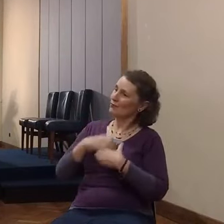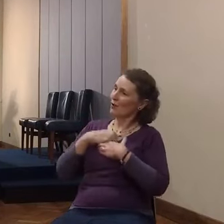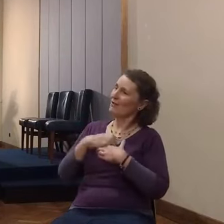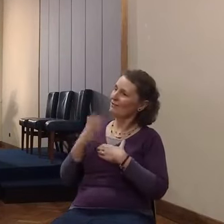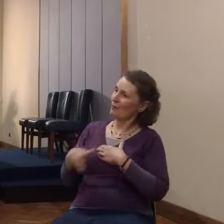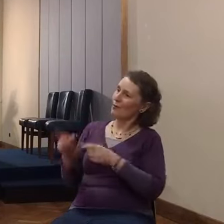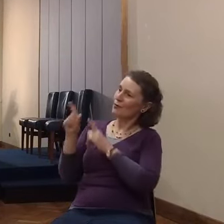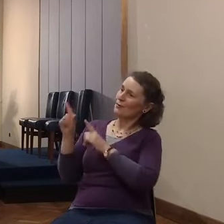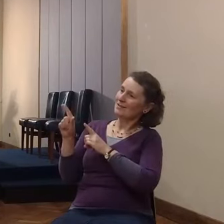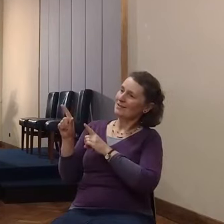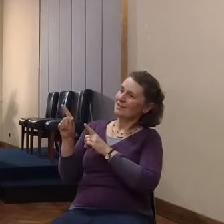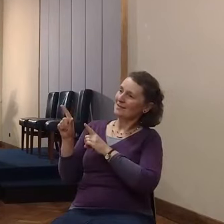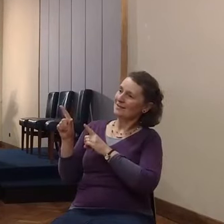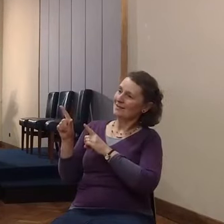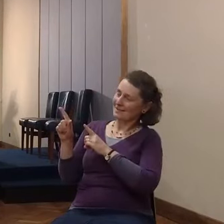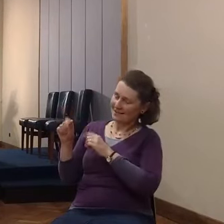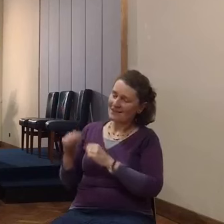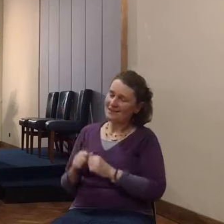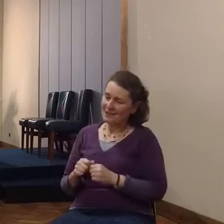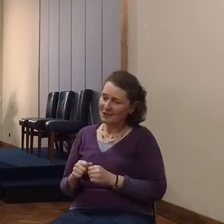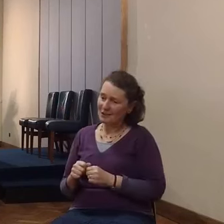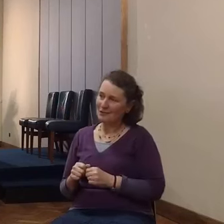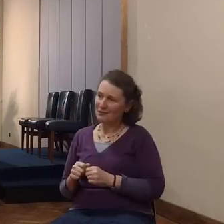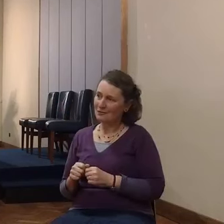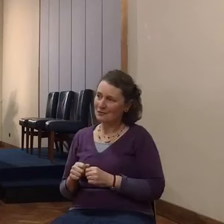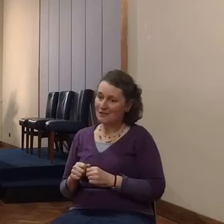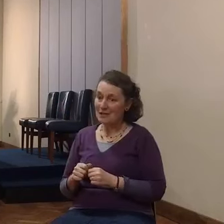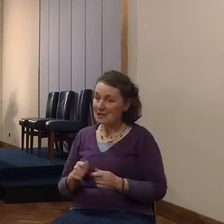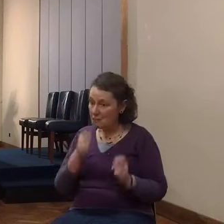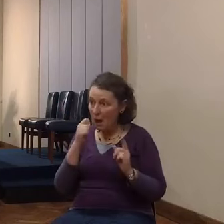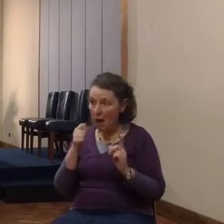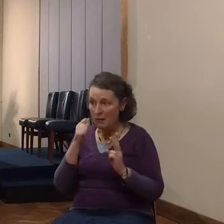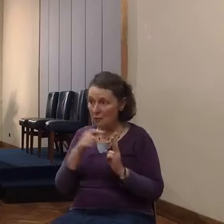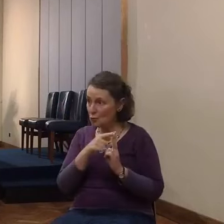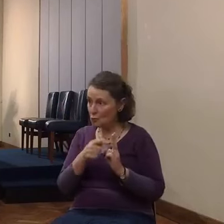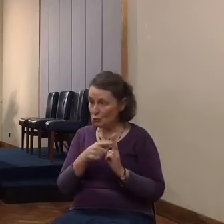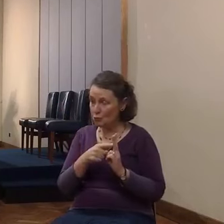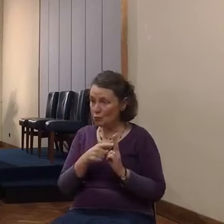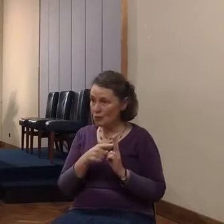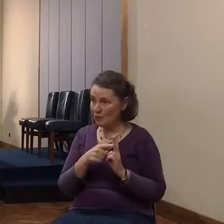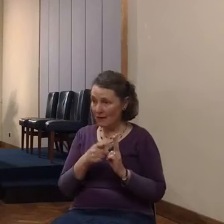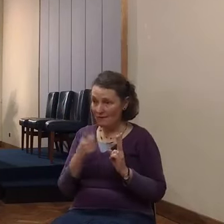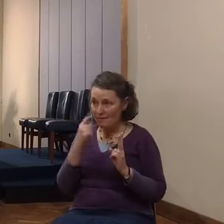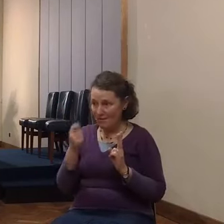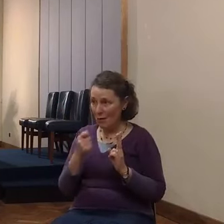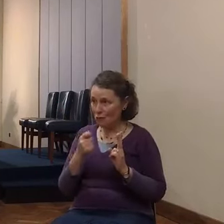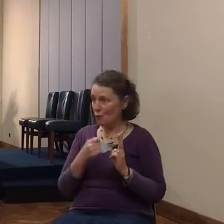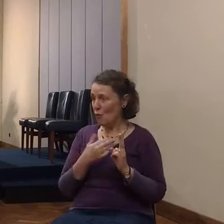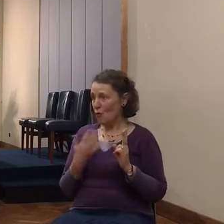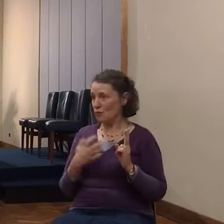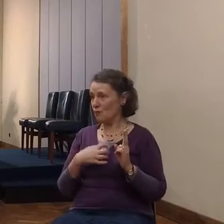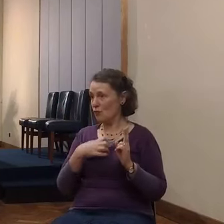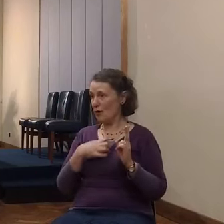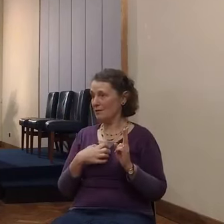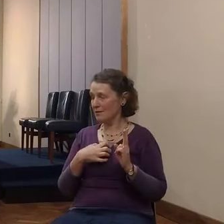several different ways throughout the chapter. Or they could have died of terror, the delicate